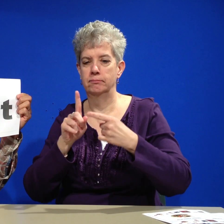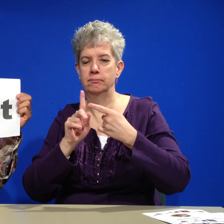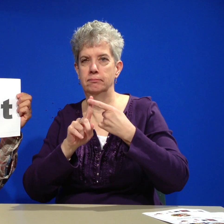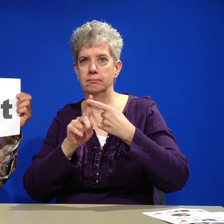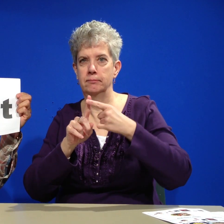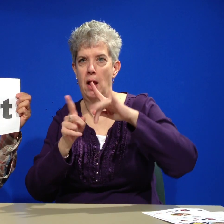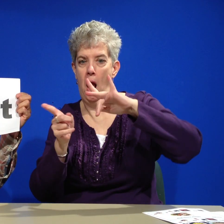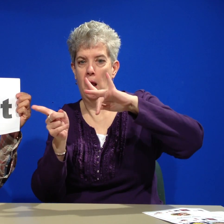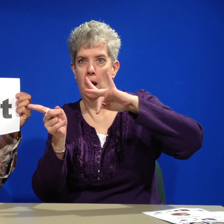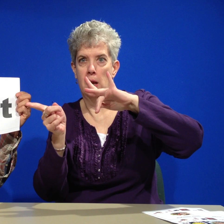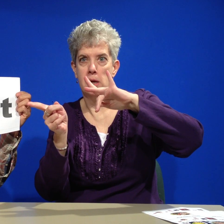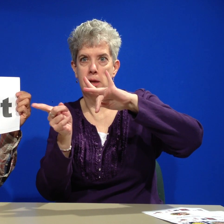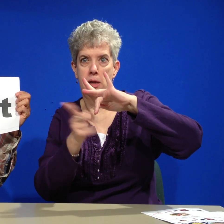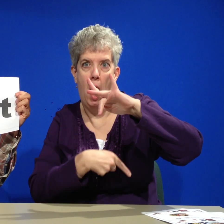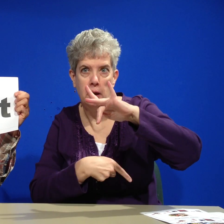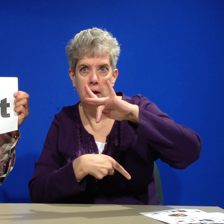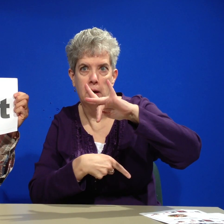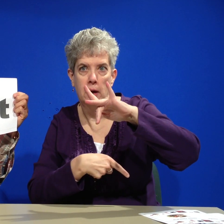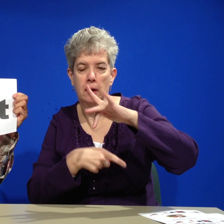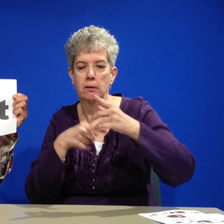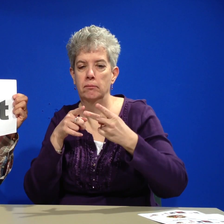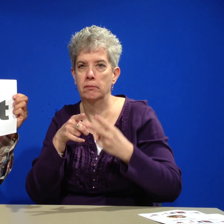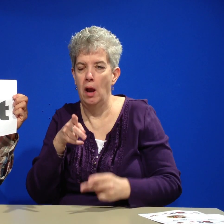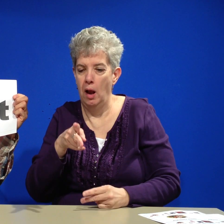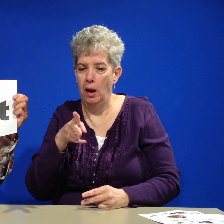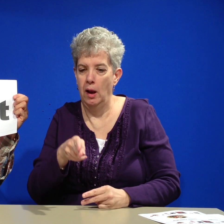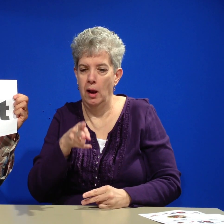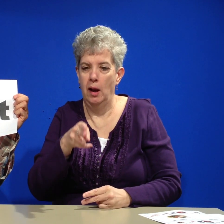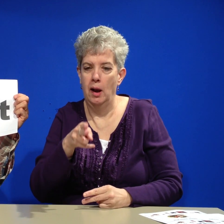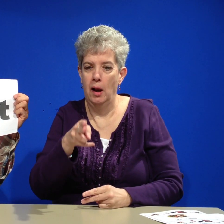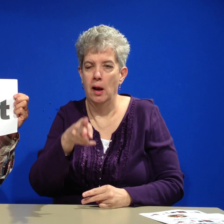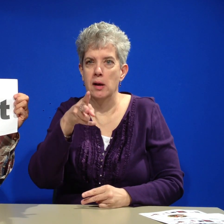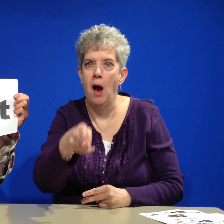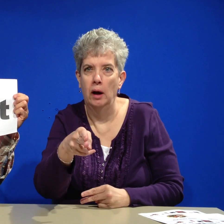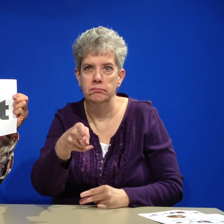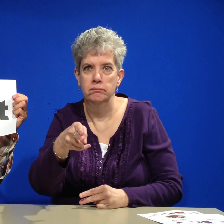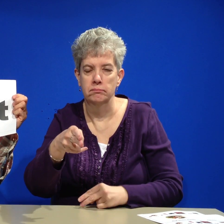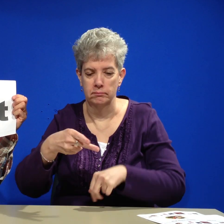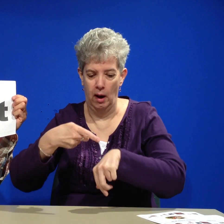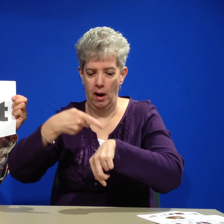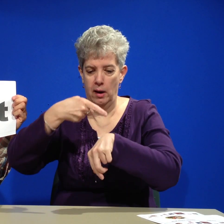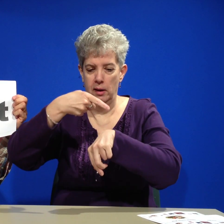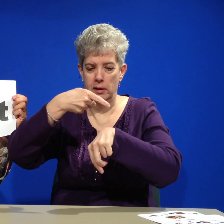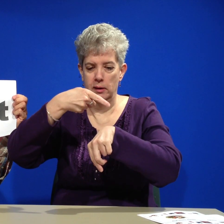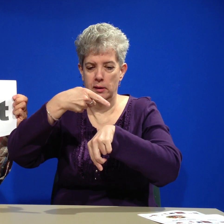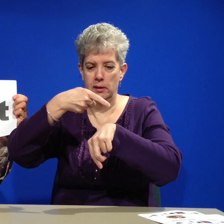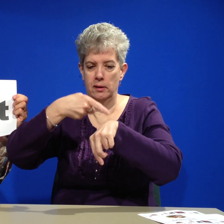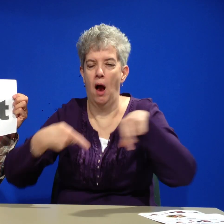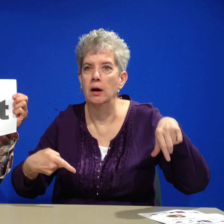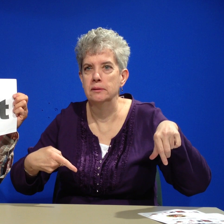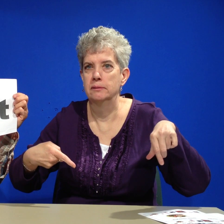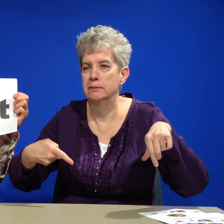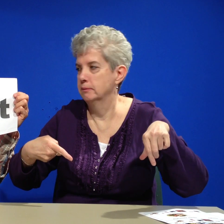of signs. It might be cut, cut, cut.